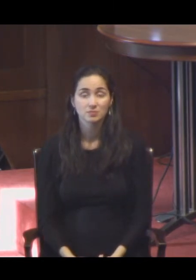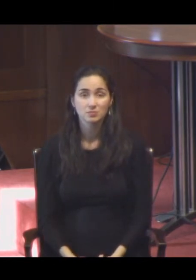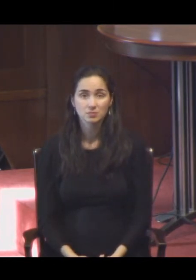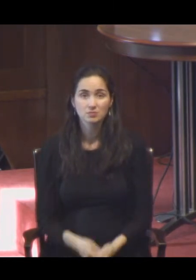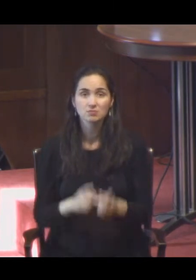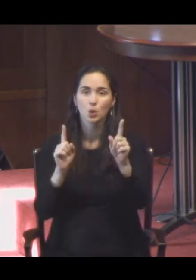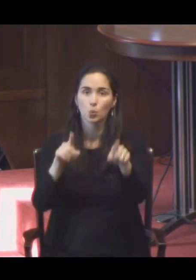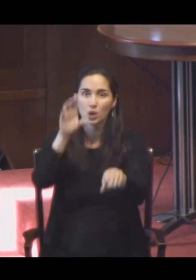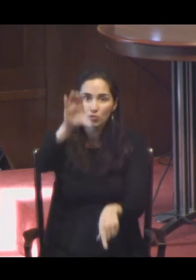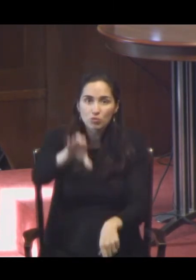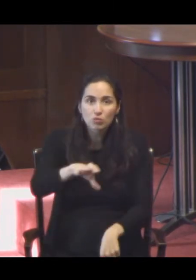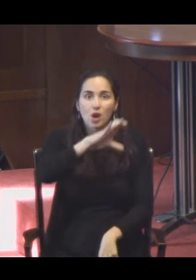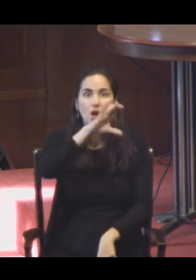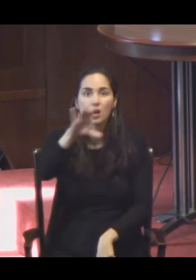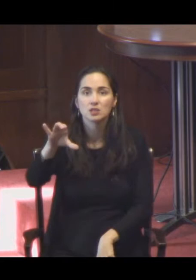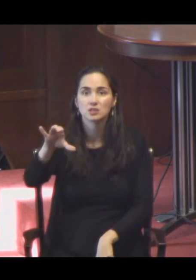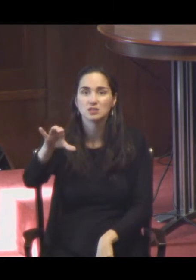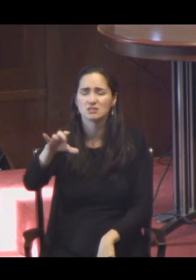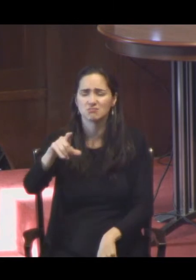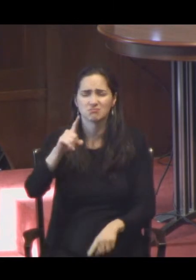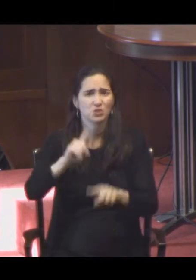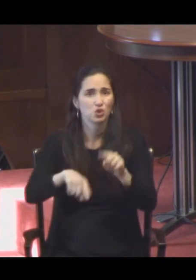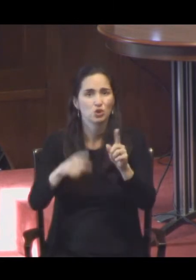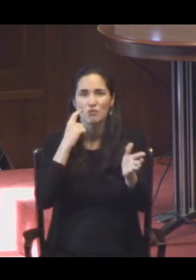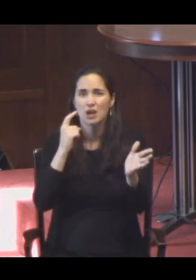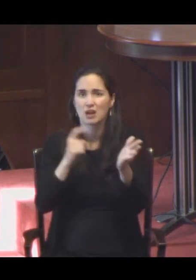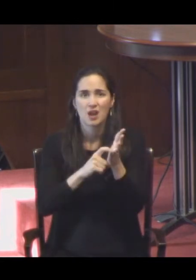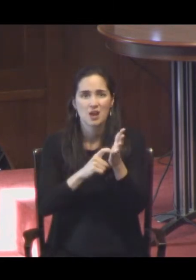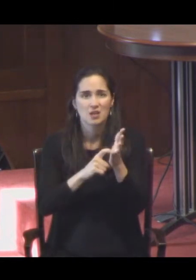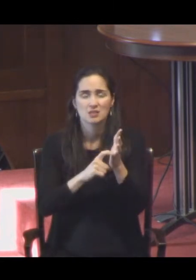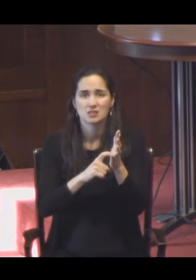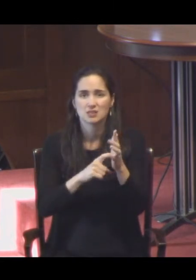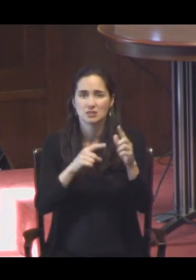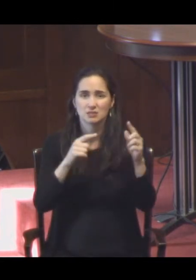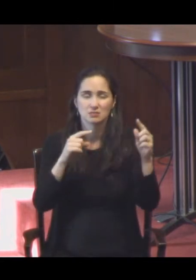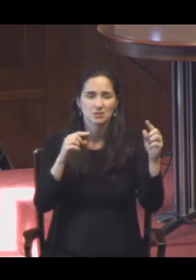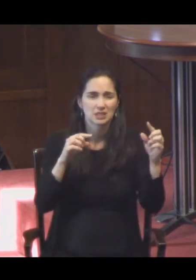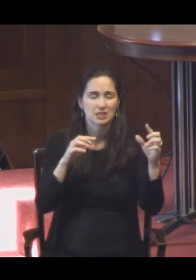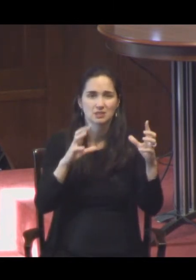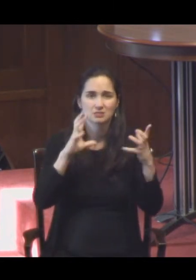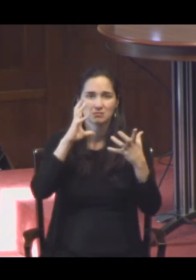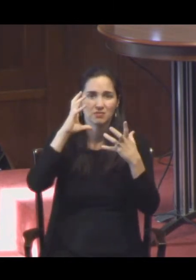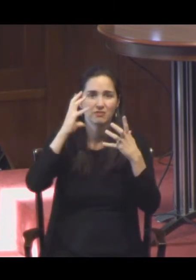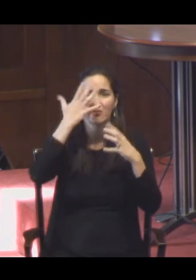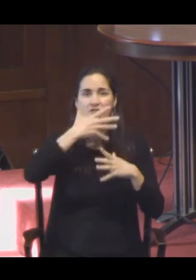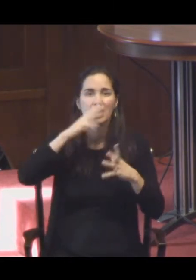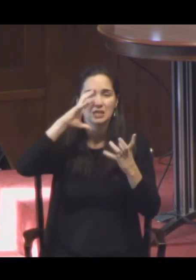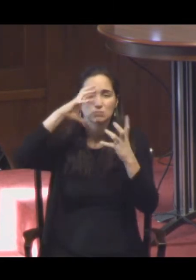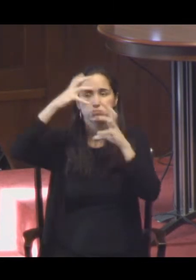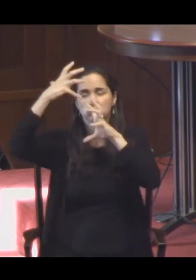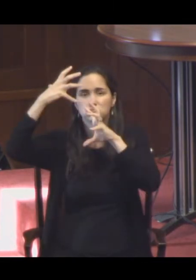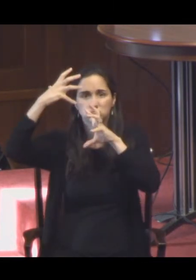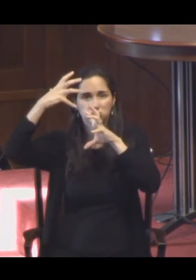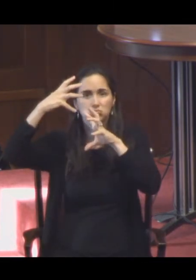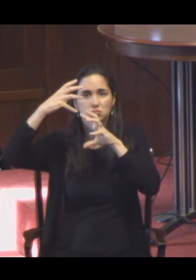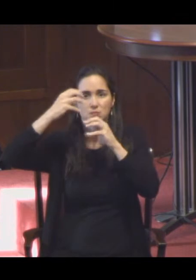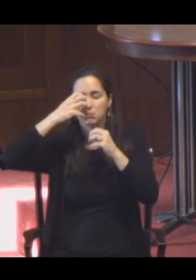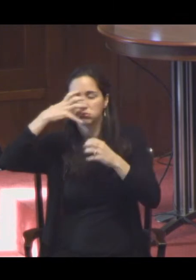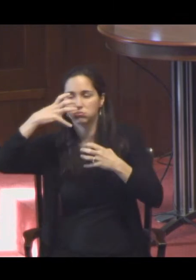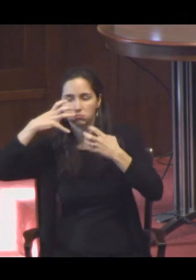beyond recognition. From the Isaiah passage, the famous passage, he was disfigured. Not one that we would look at with any attractiveness,